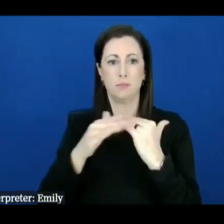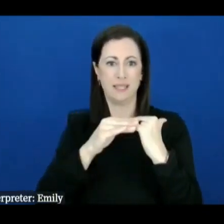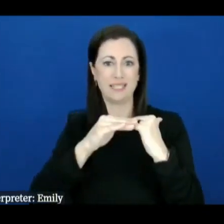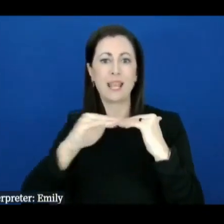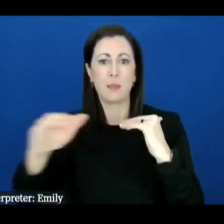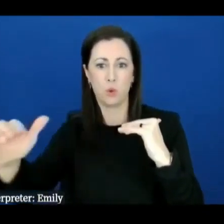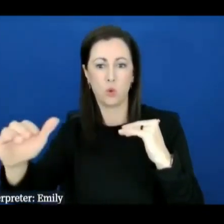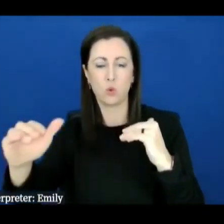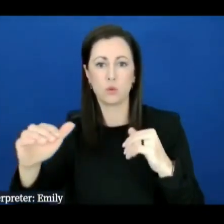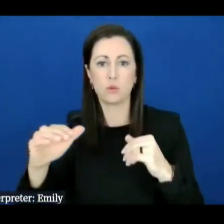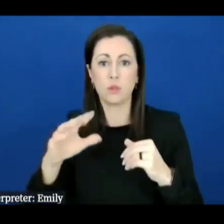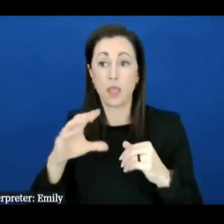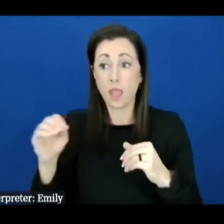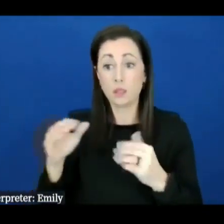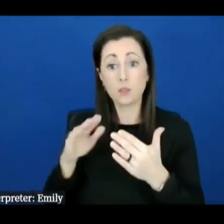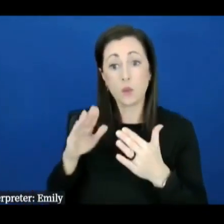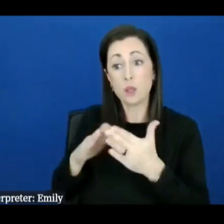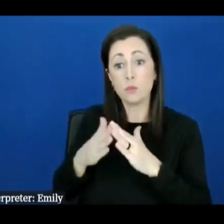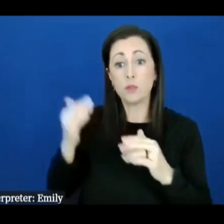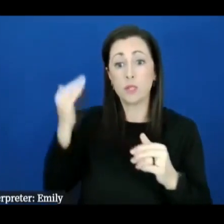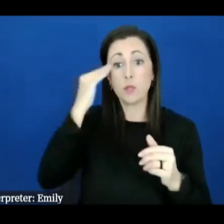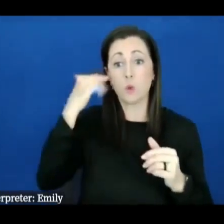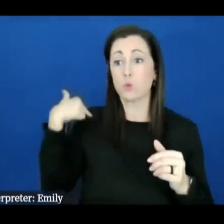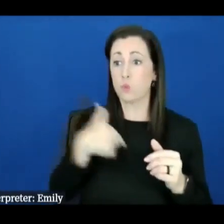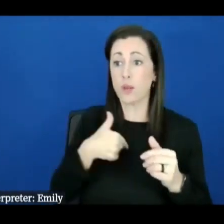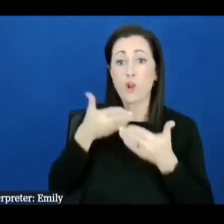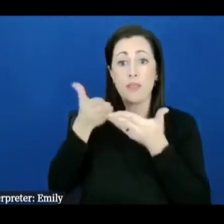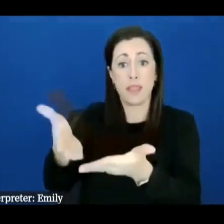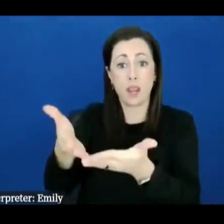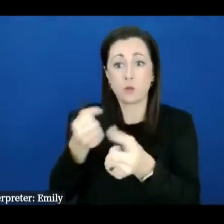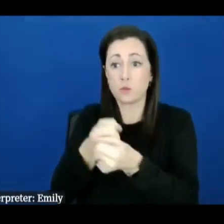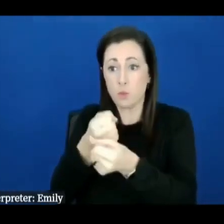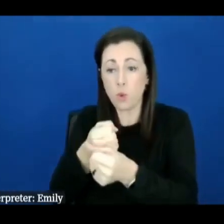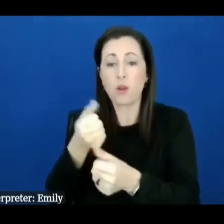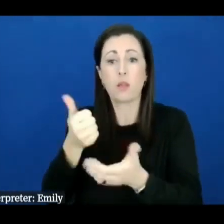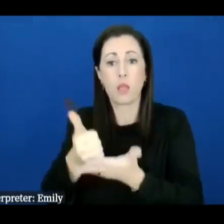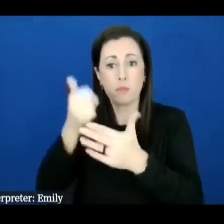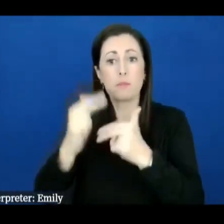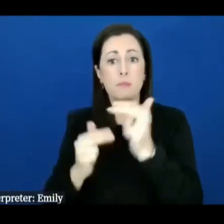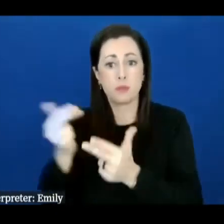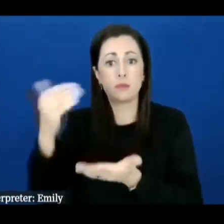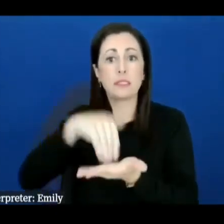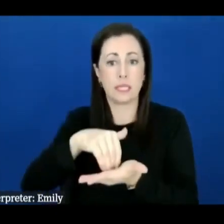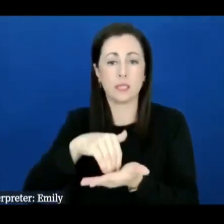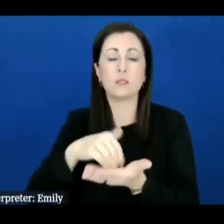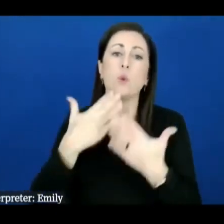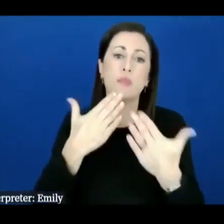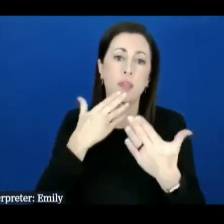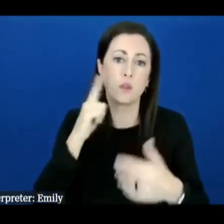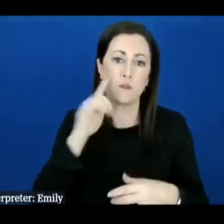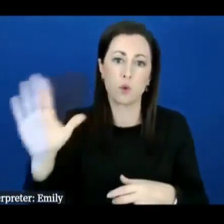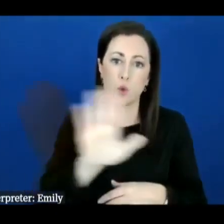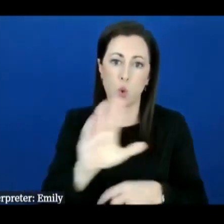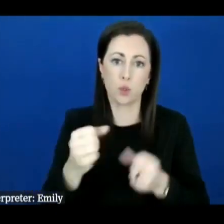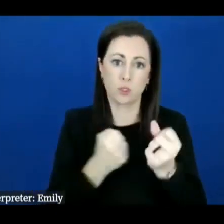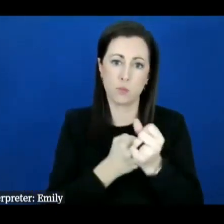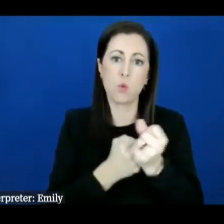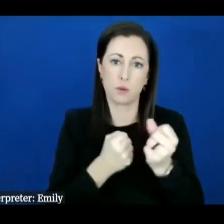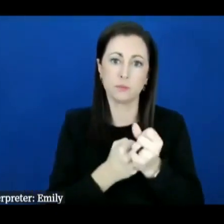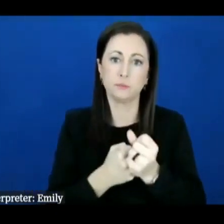them to uh build back so um thank you thank you for your support um